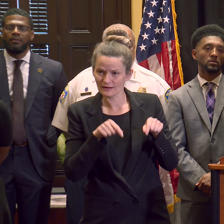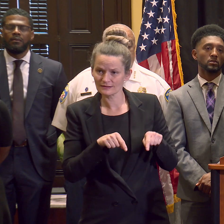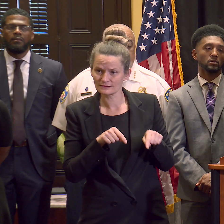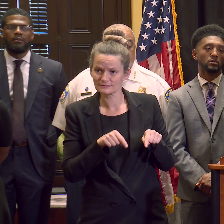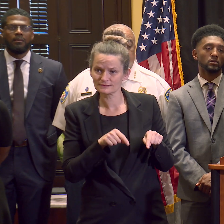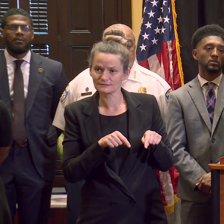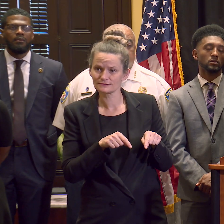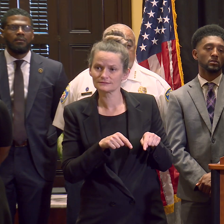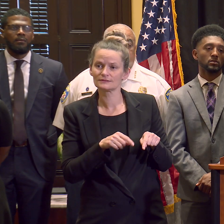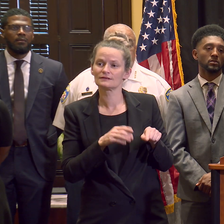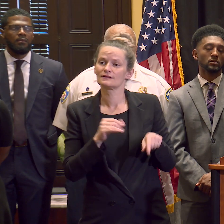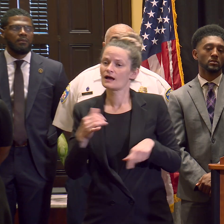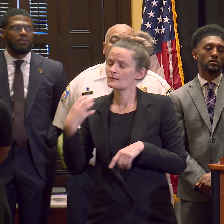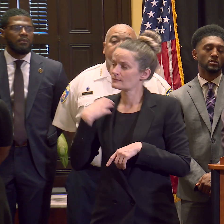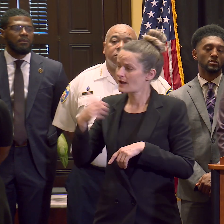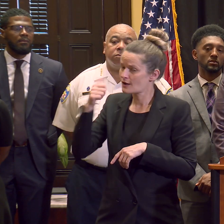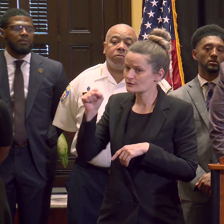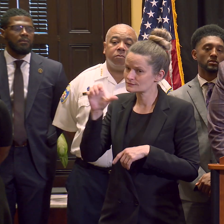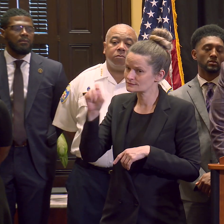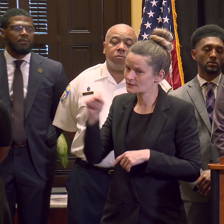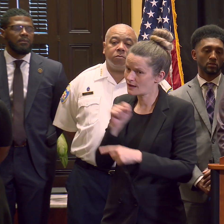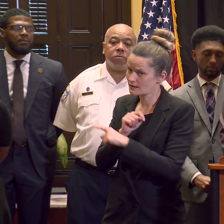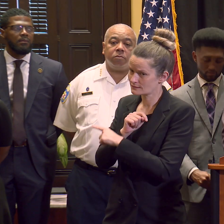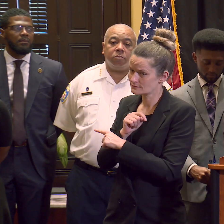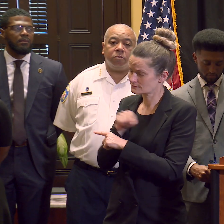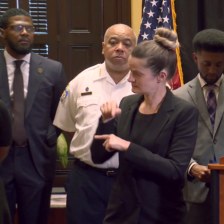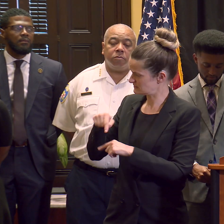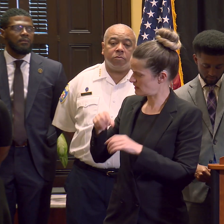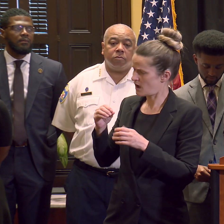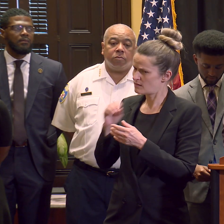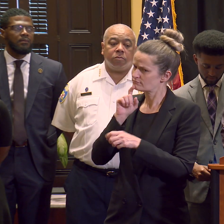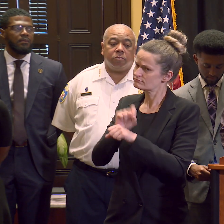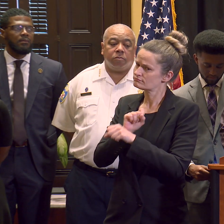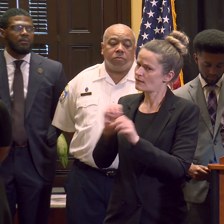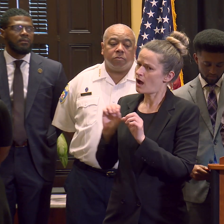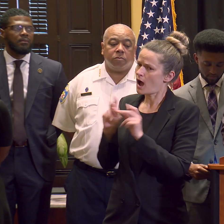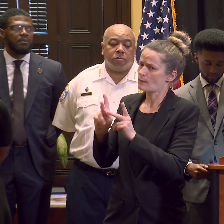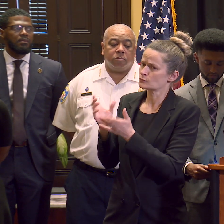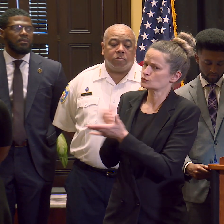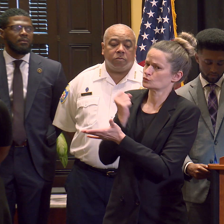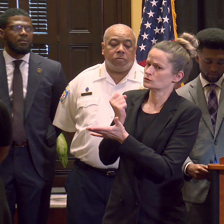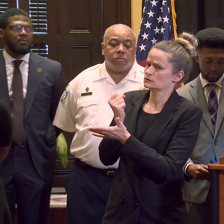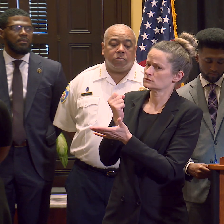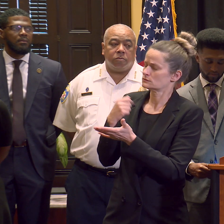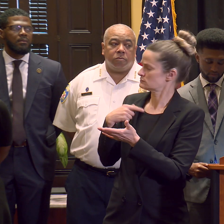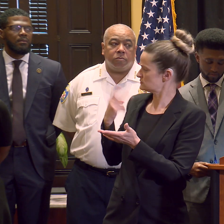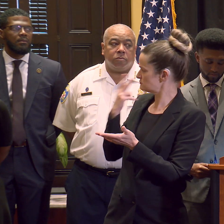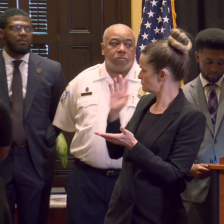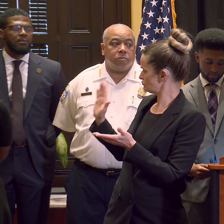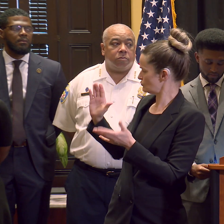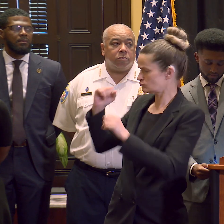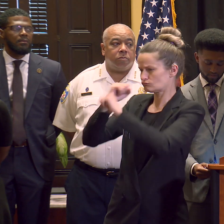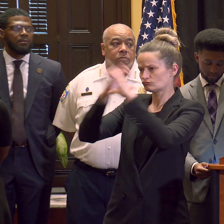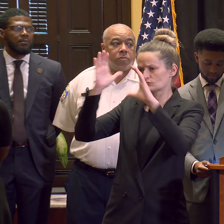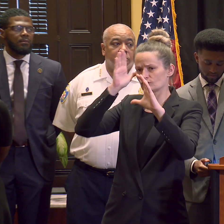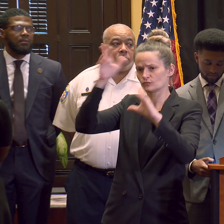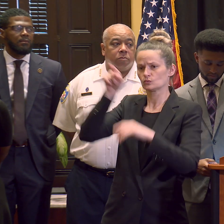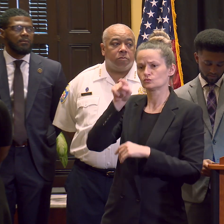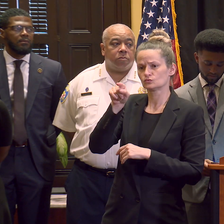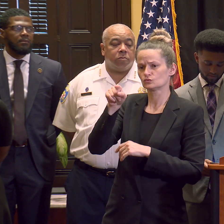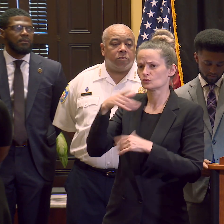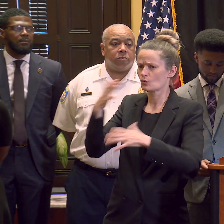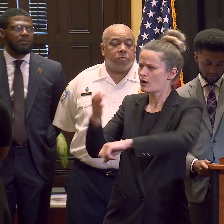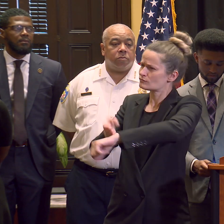for this opportunity. I can't wait to see what the future holds. And while I'm here,